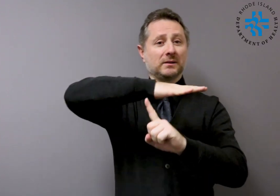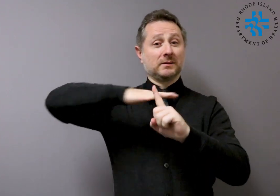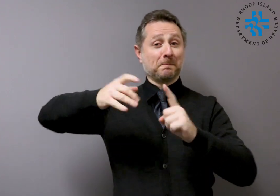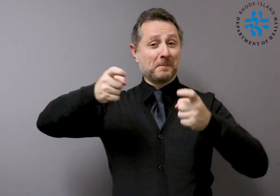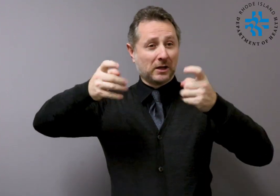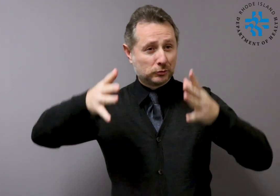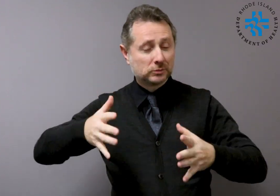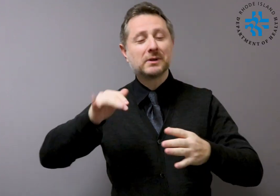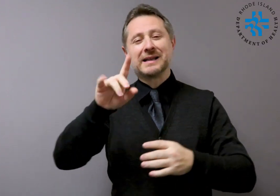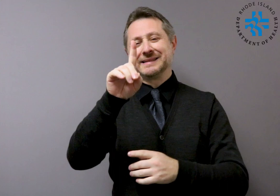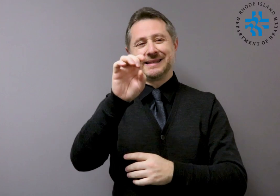-19